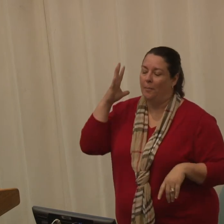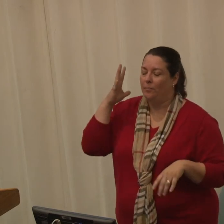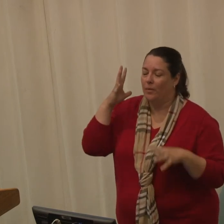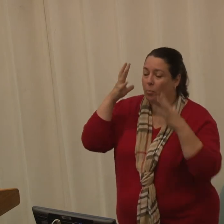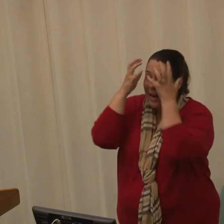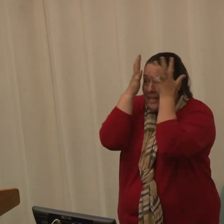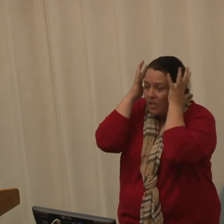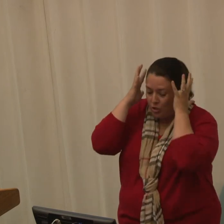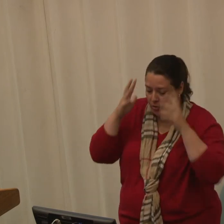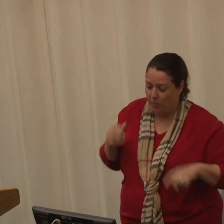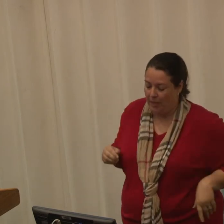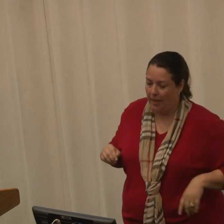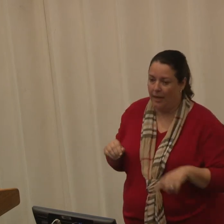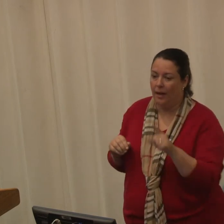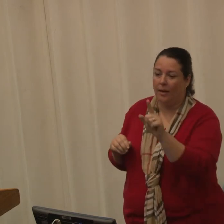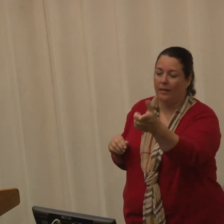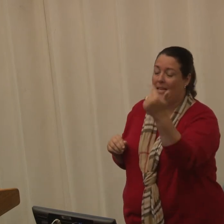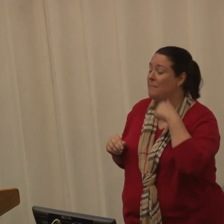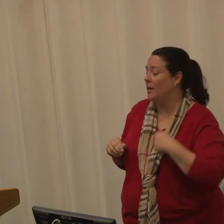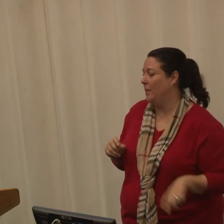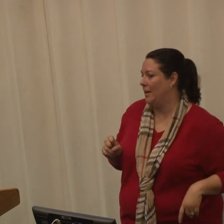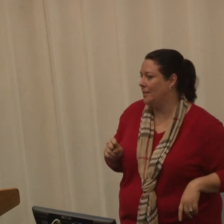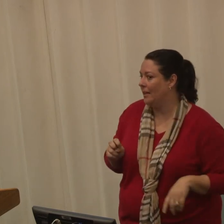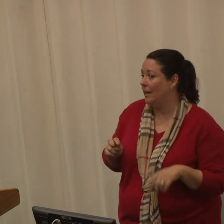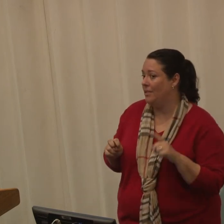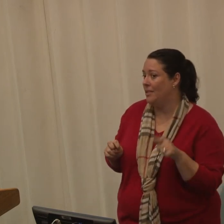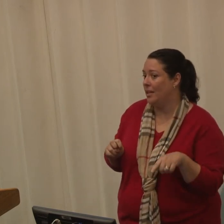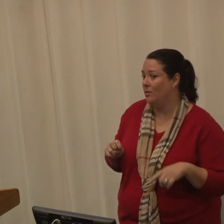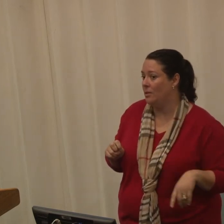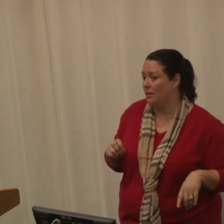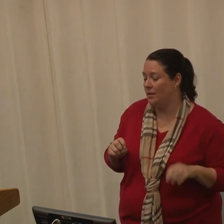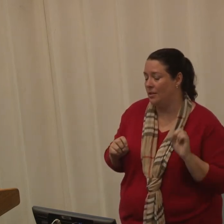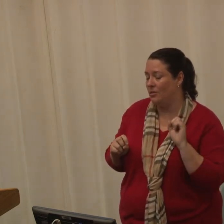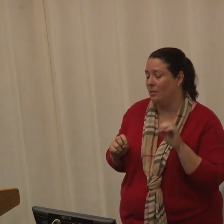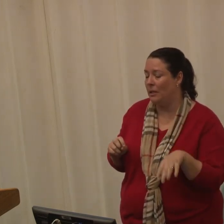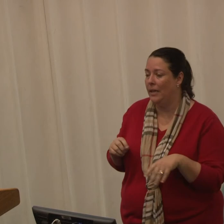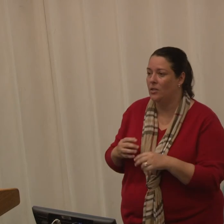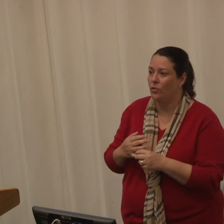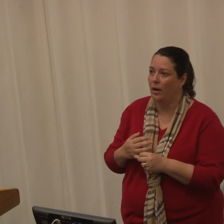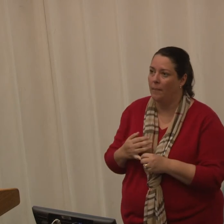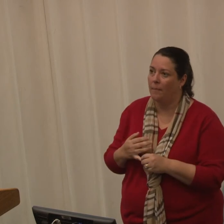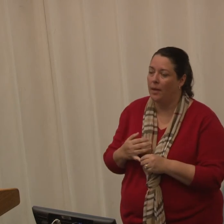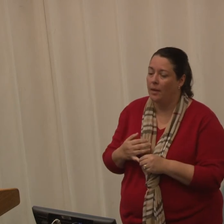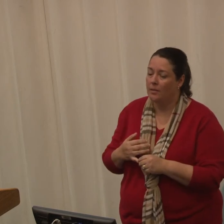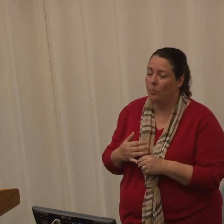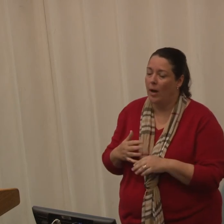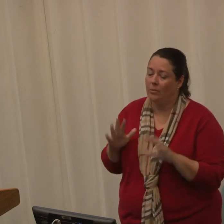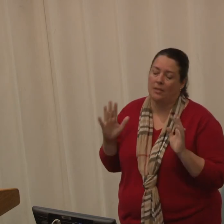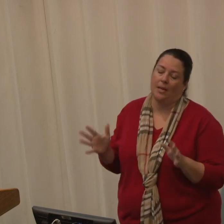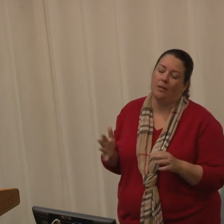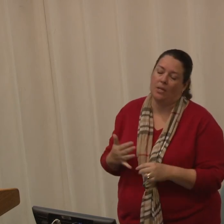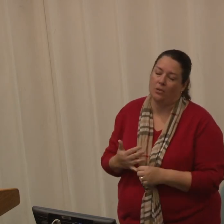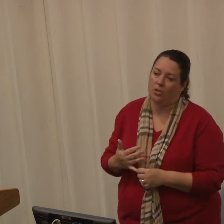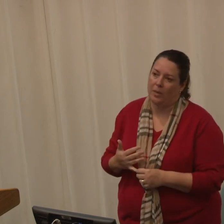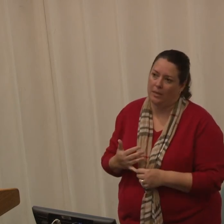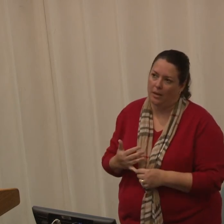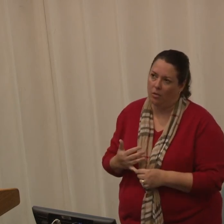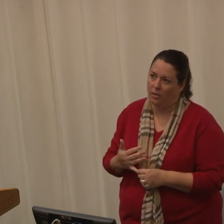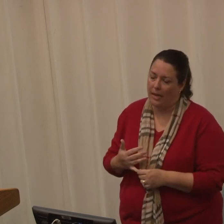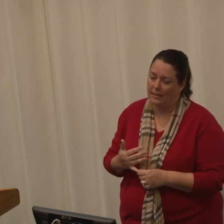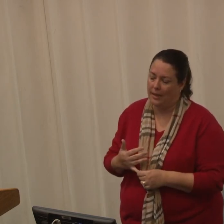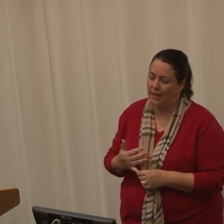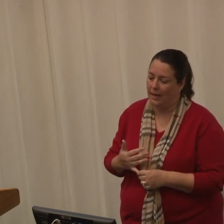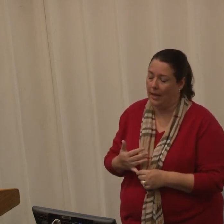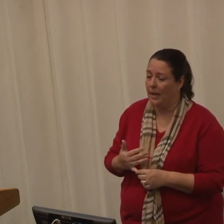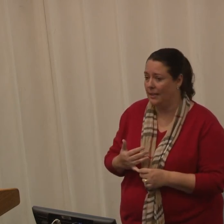so, brain tissue speaking, email me because I'd love to sell you, send you some links from some outstanding research being